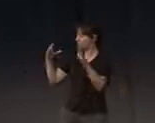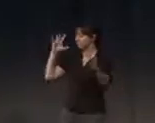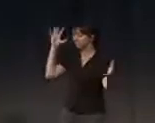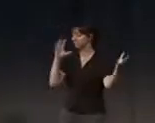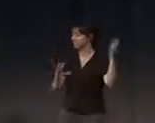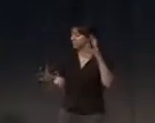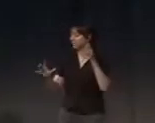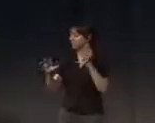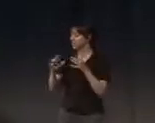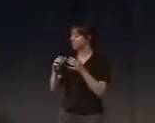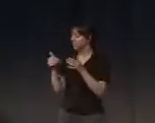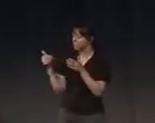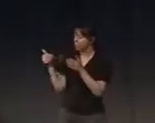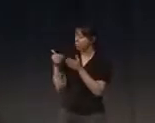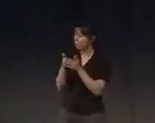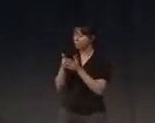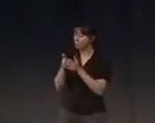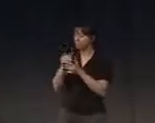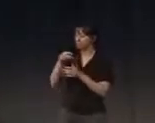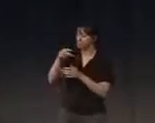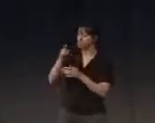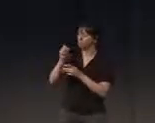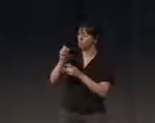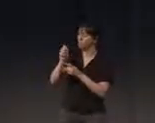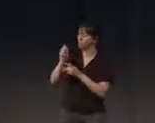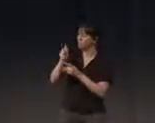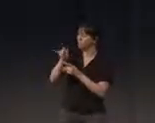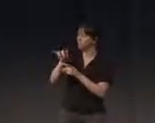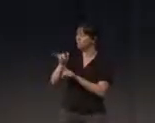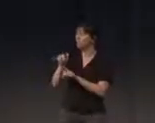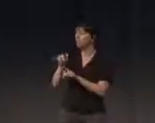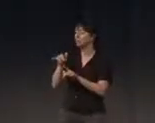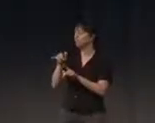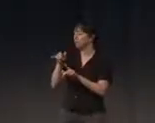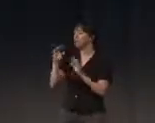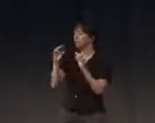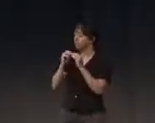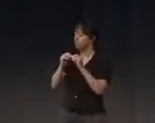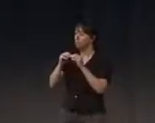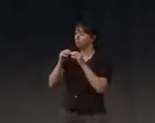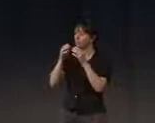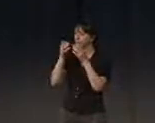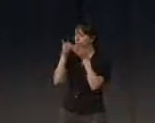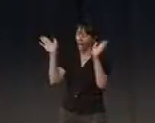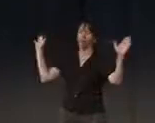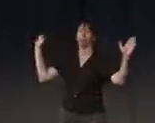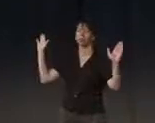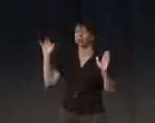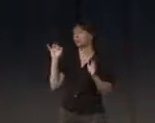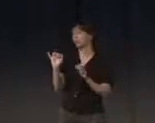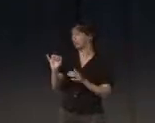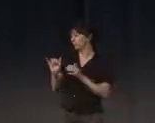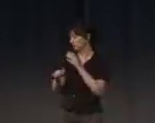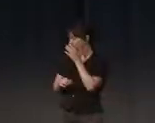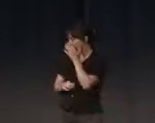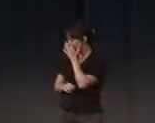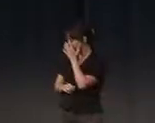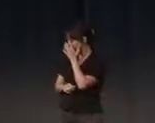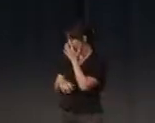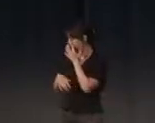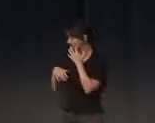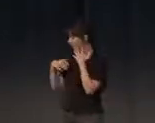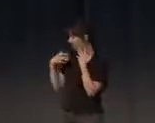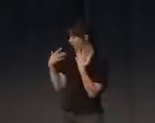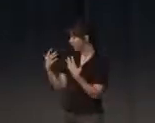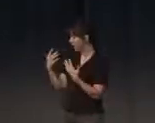The proxemia, all of this, was something which was much, much wider of our relation. Well... Ah,